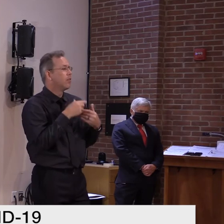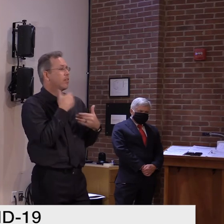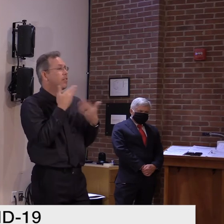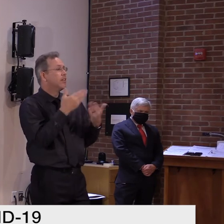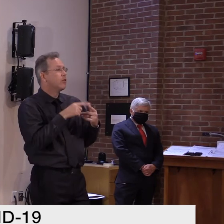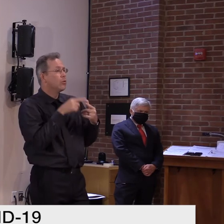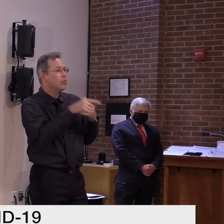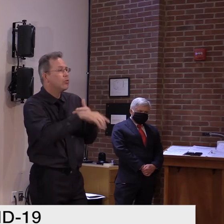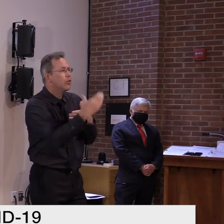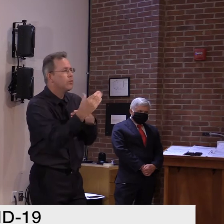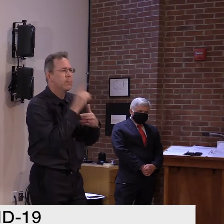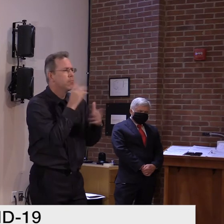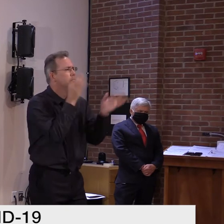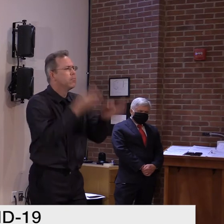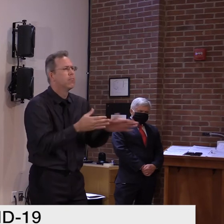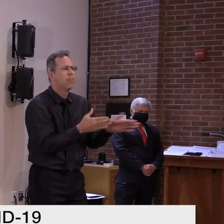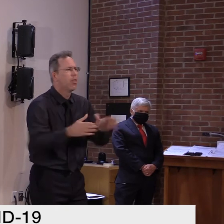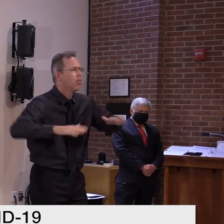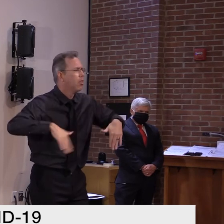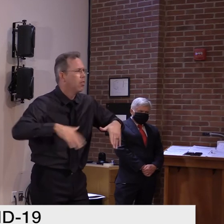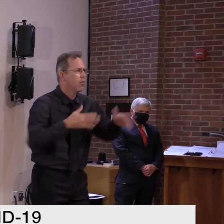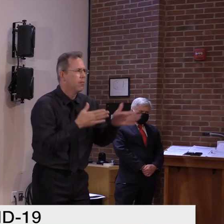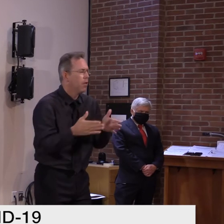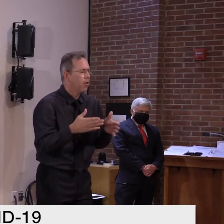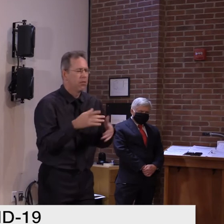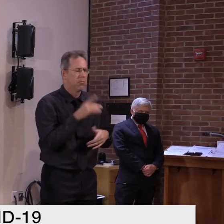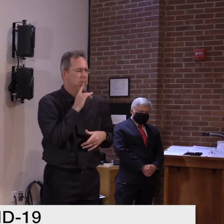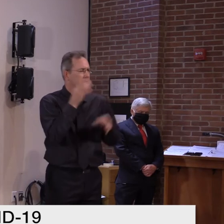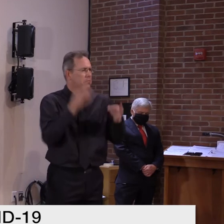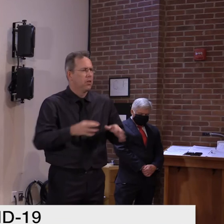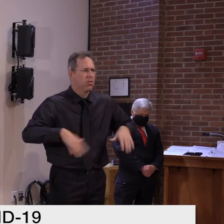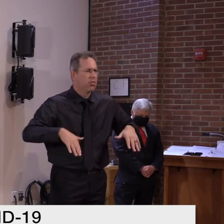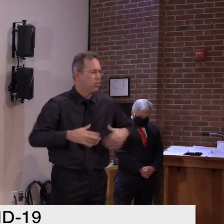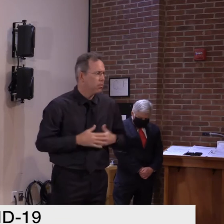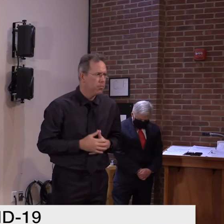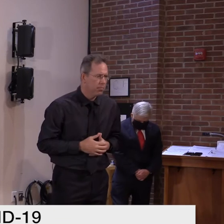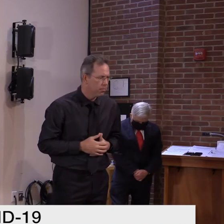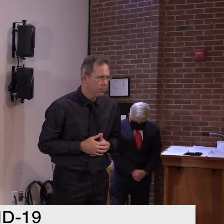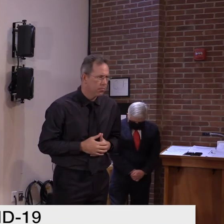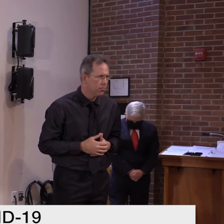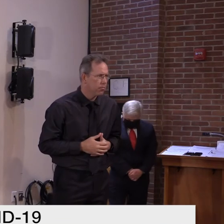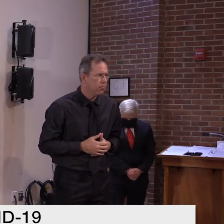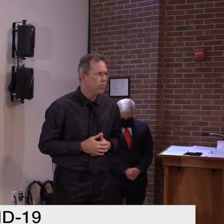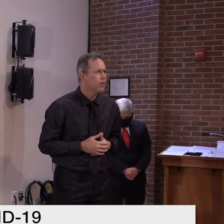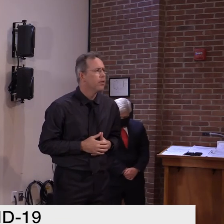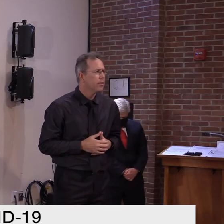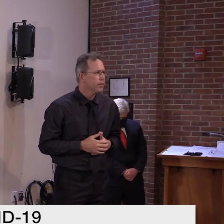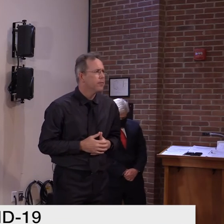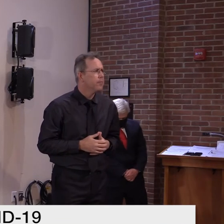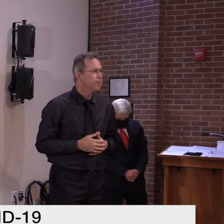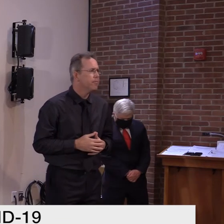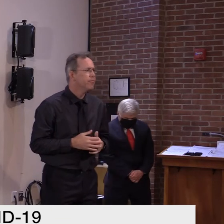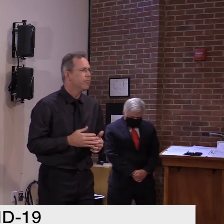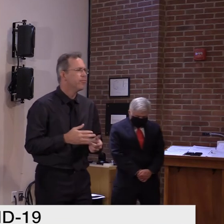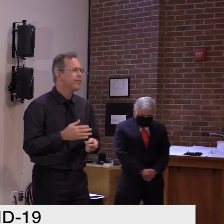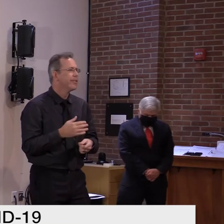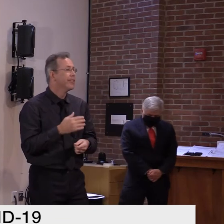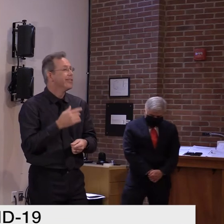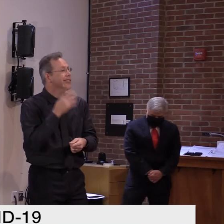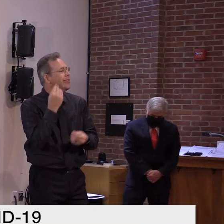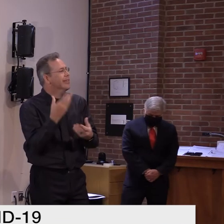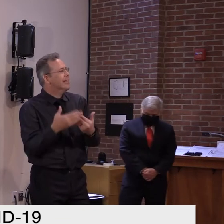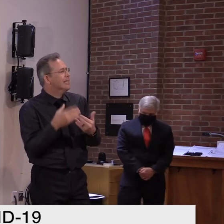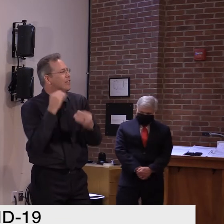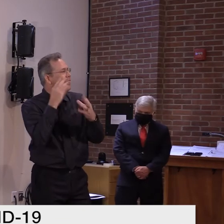Well, I think as, you know, the theme of the press conference today, we're hoping and expecting that educators in particular will follow the travel guidance and